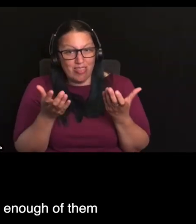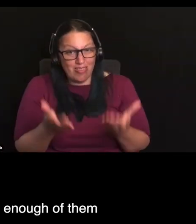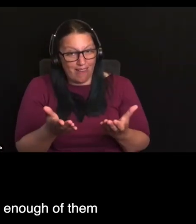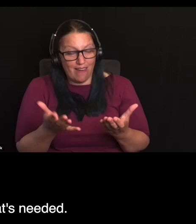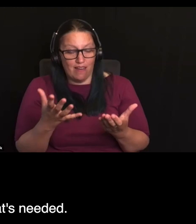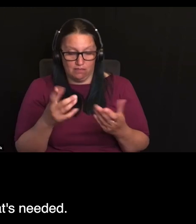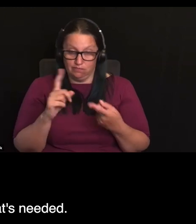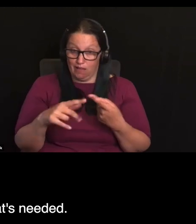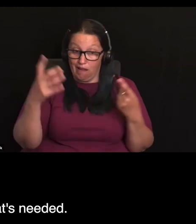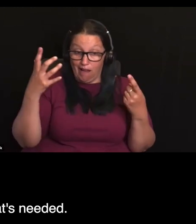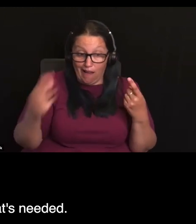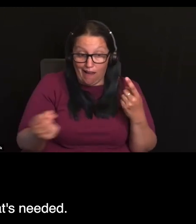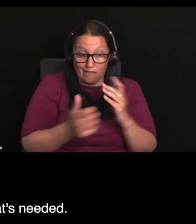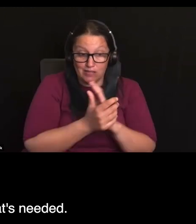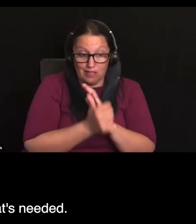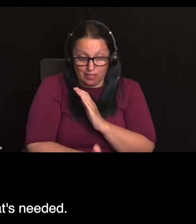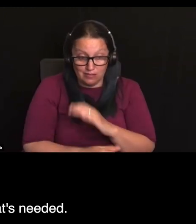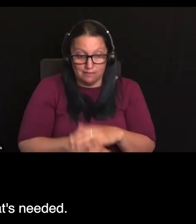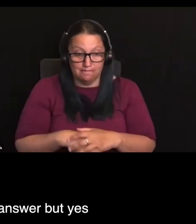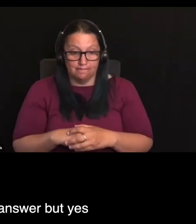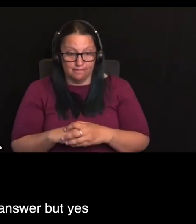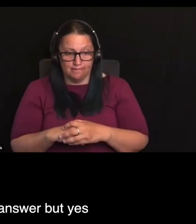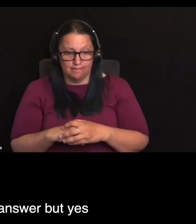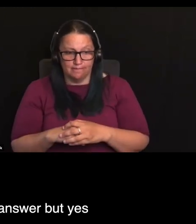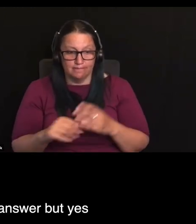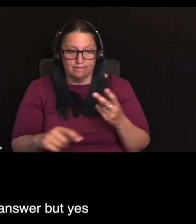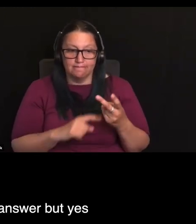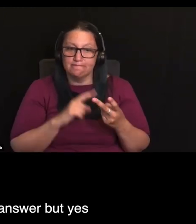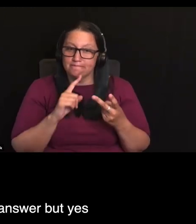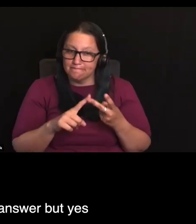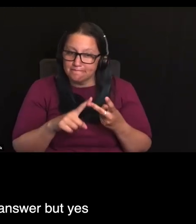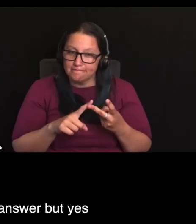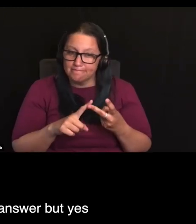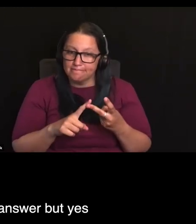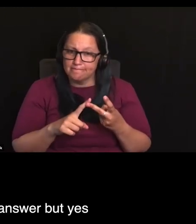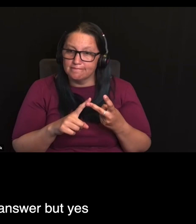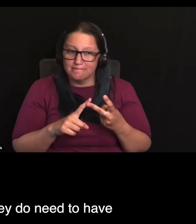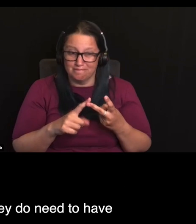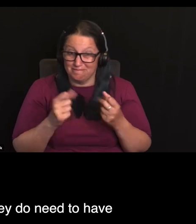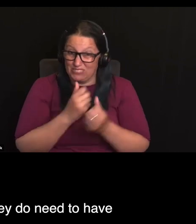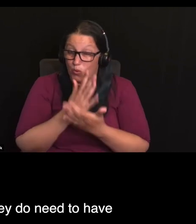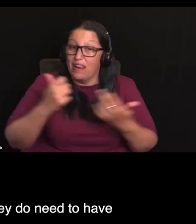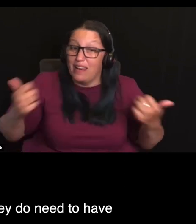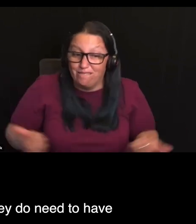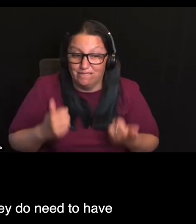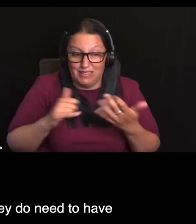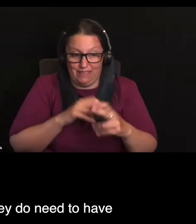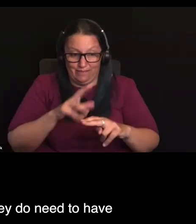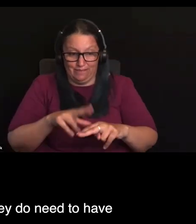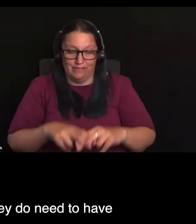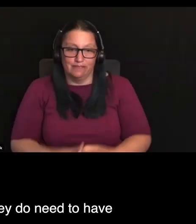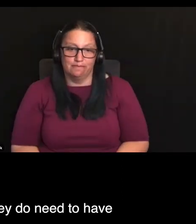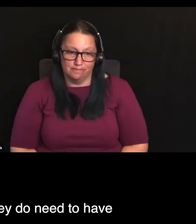enough of them to be able to do the work that's needed. And I don't think that's an easy answer, but yes, it is an important